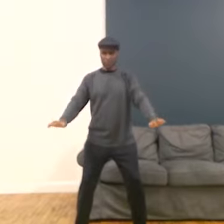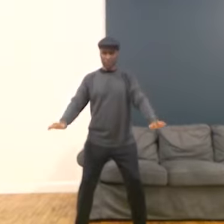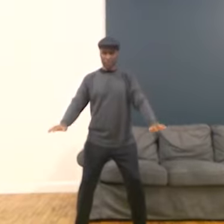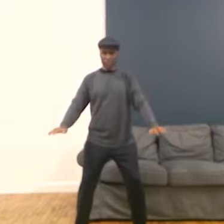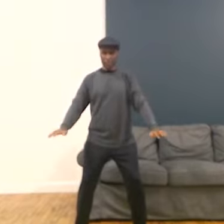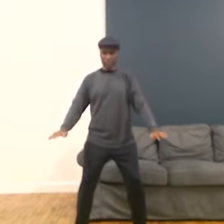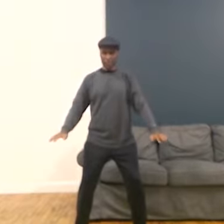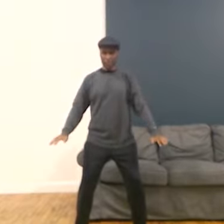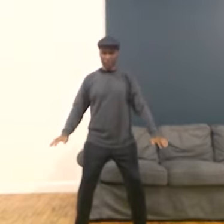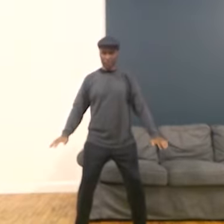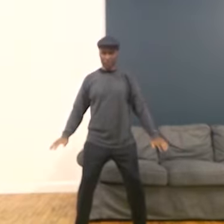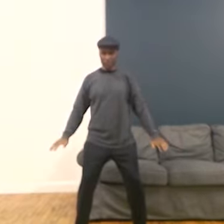right steps away from the left.